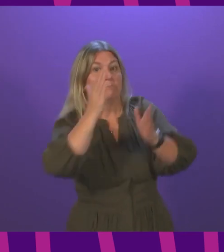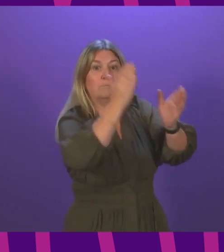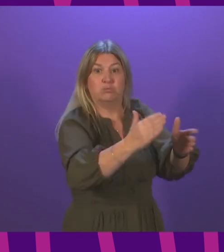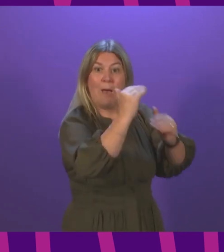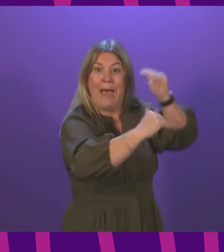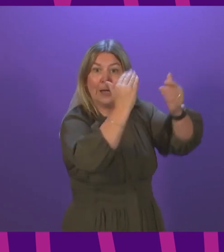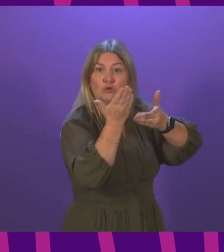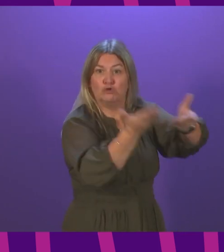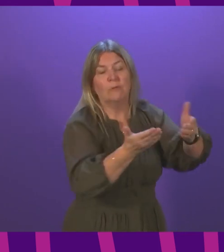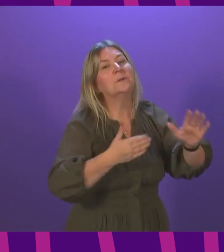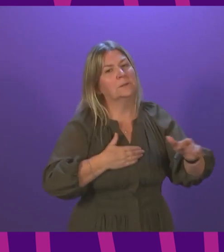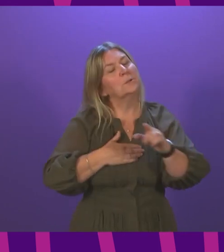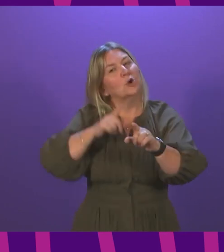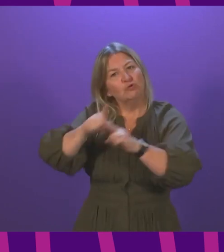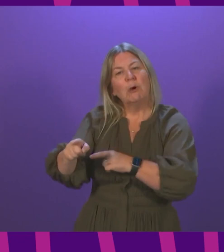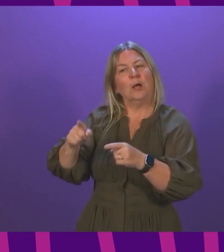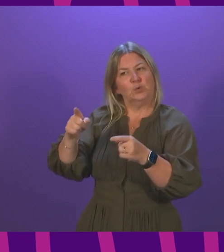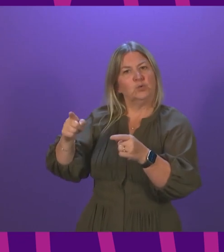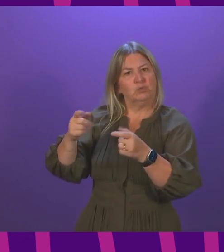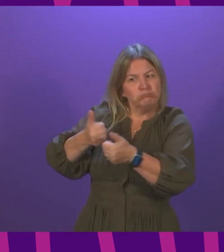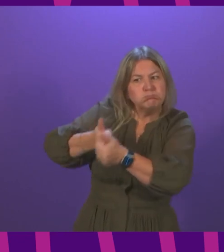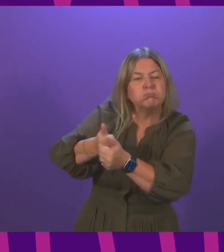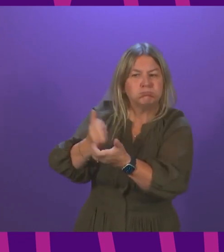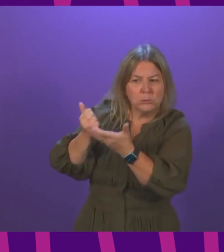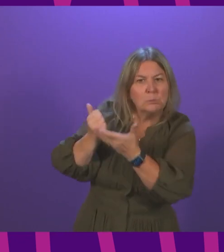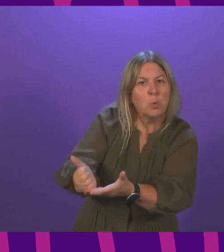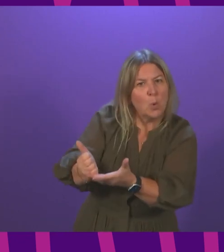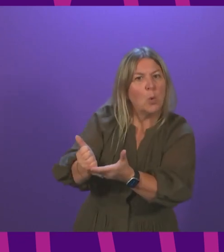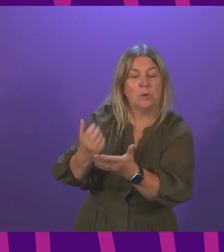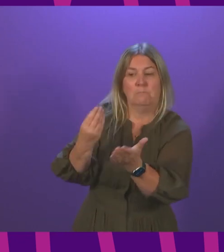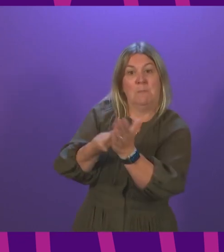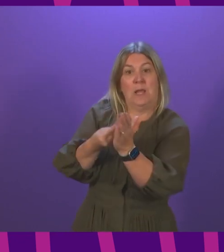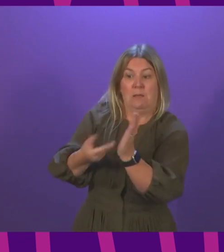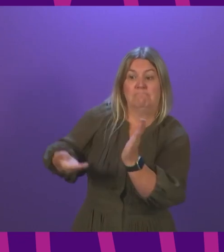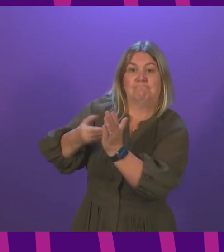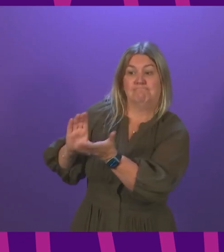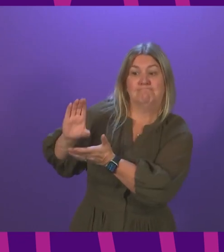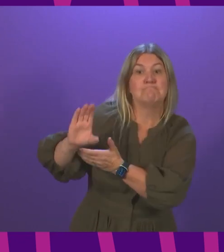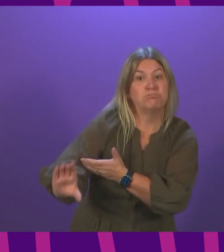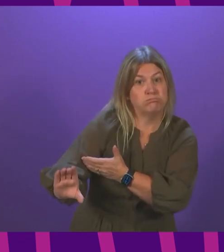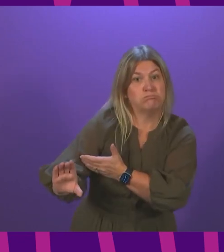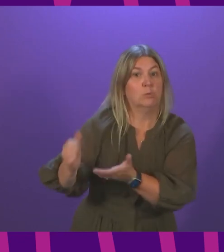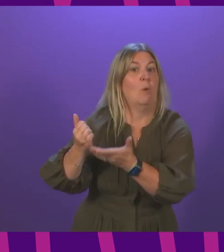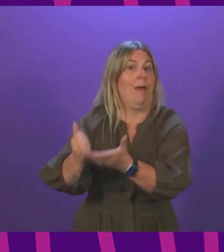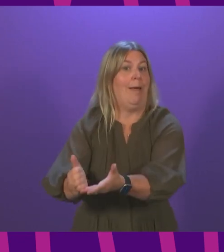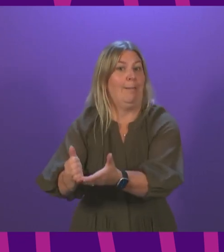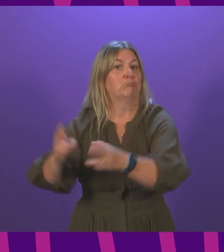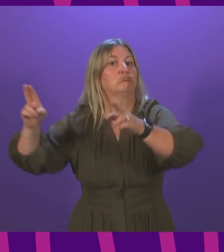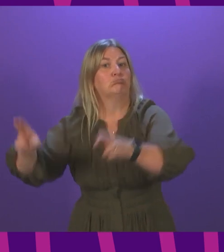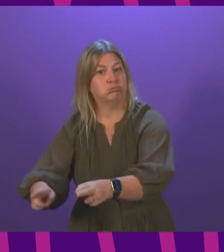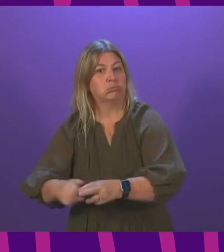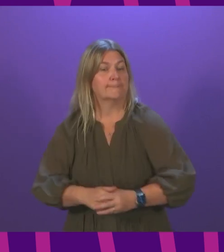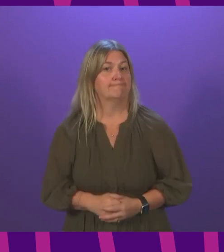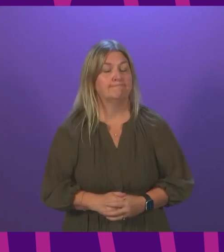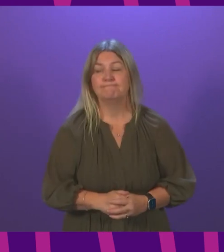There is a range of work underway here which will continue to progress with additional funding over the months to come. Daniel Johnson. Thank you,